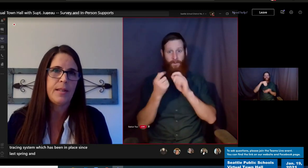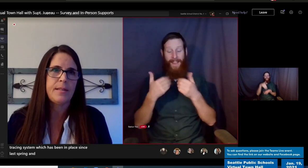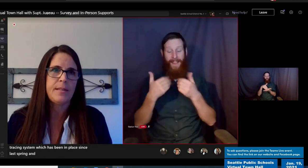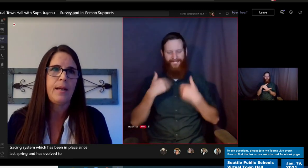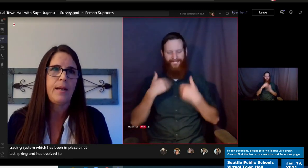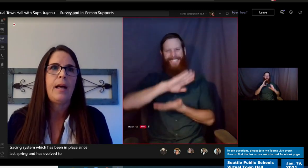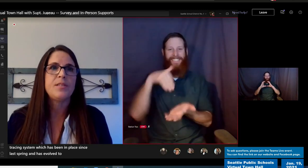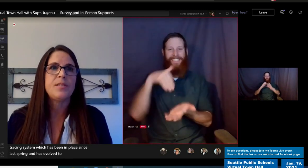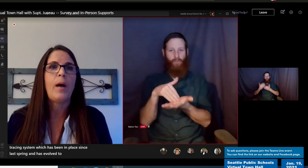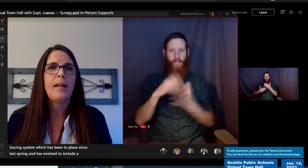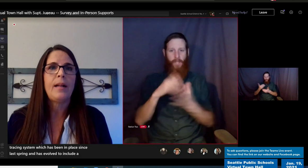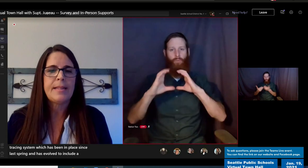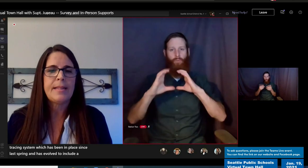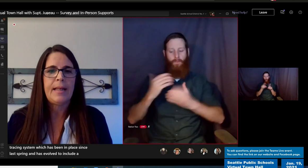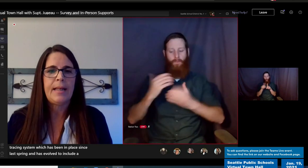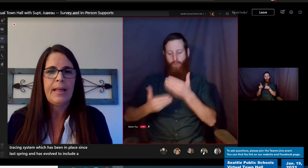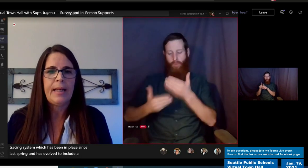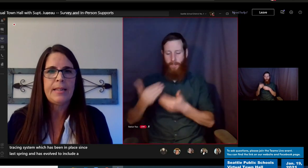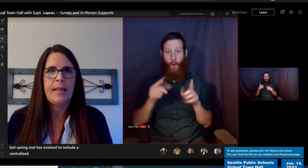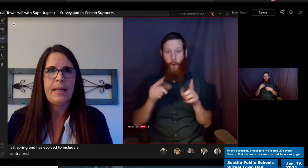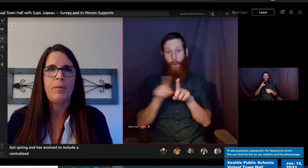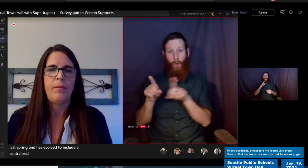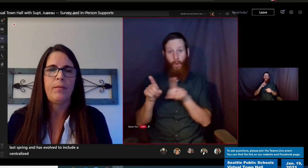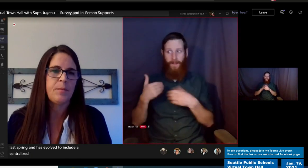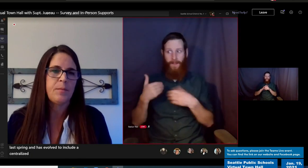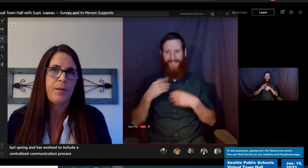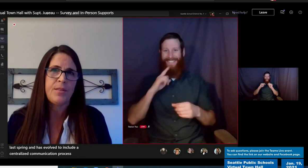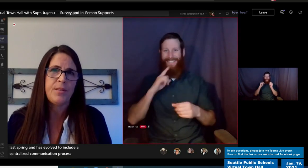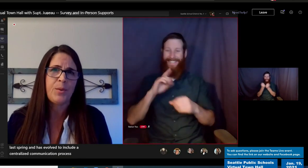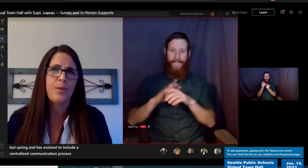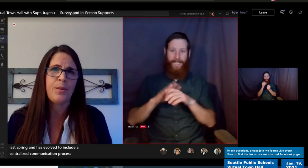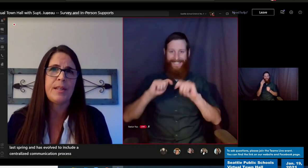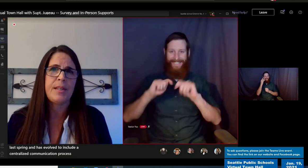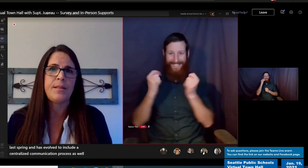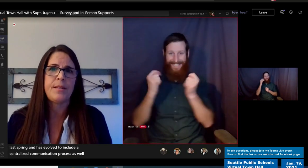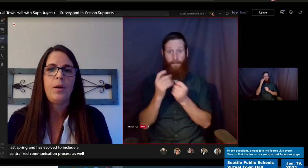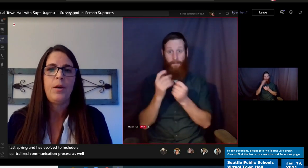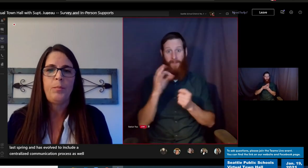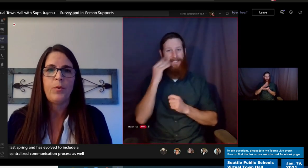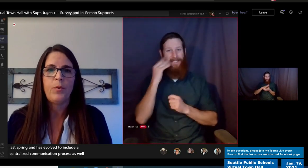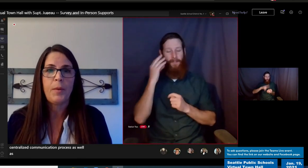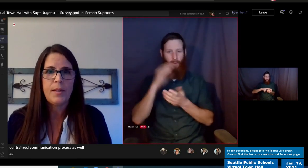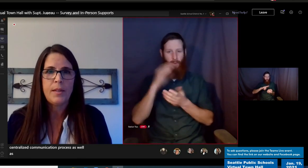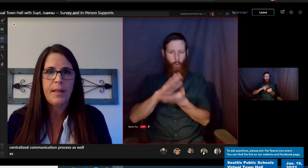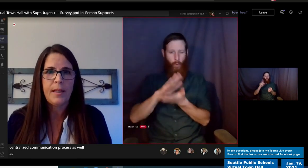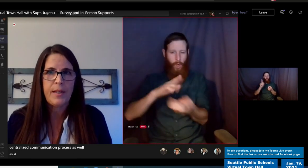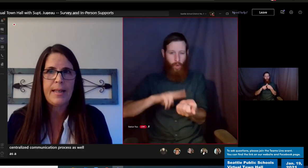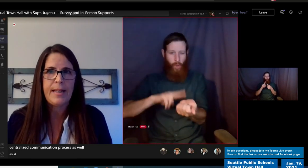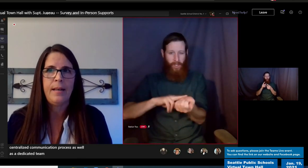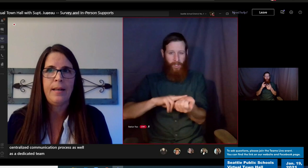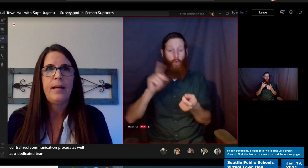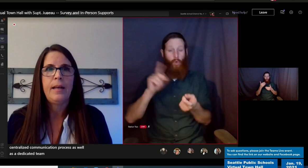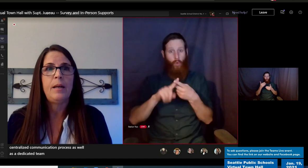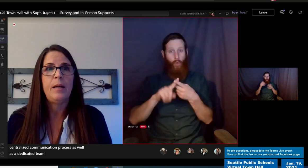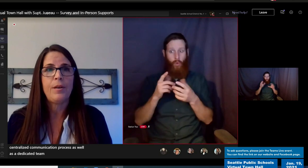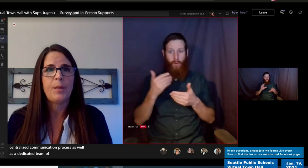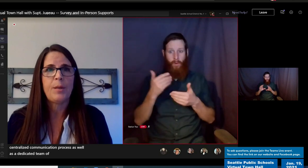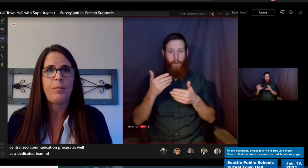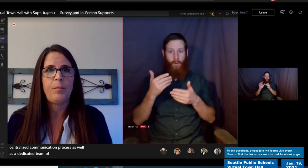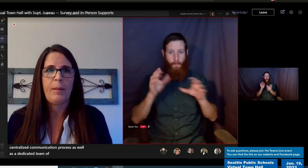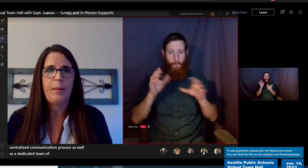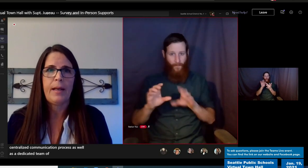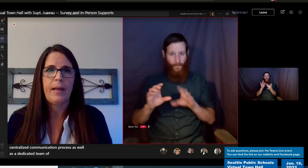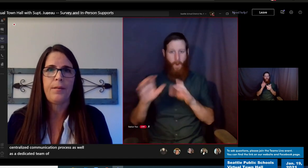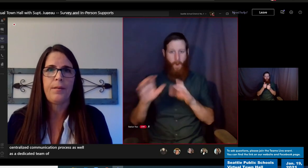as well as a dedicated team of experienced school nurses who perform contact tracing in partnership with